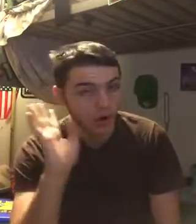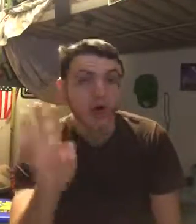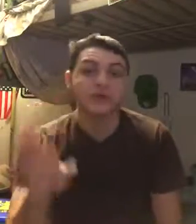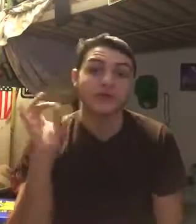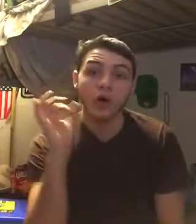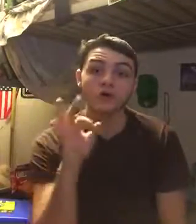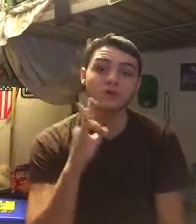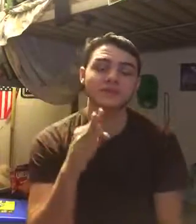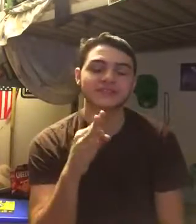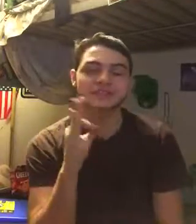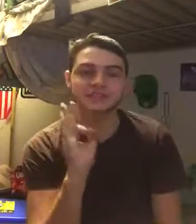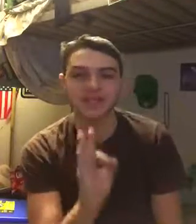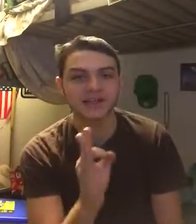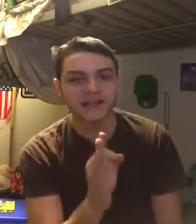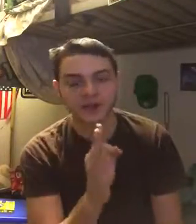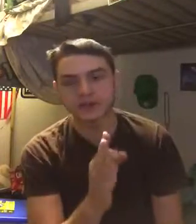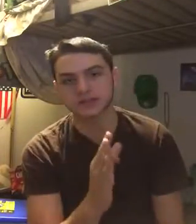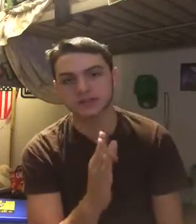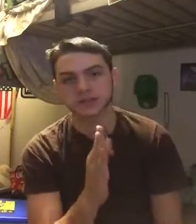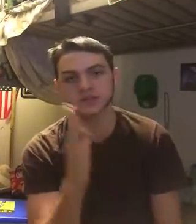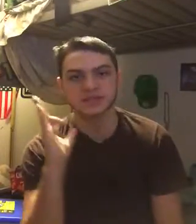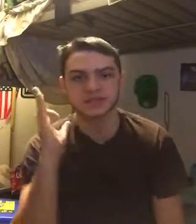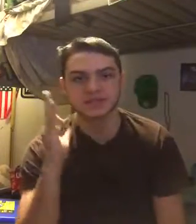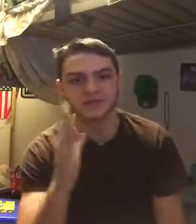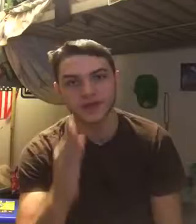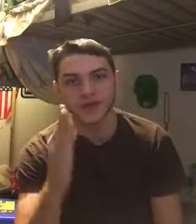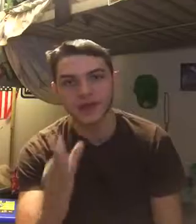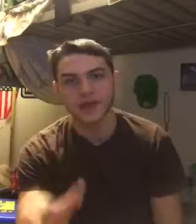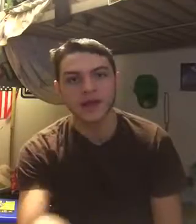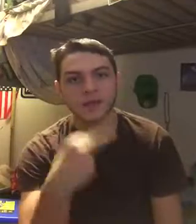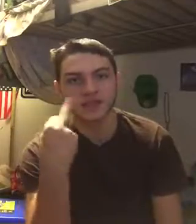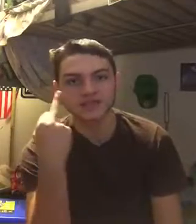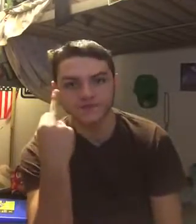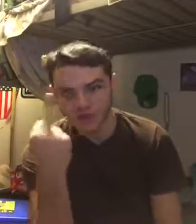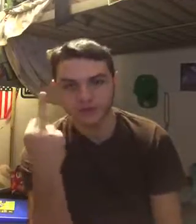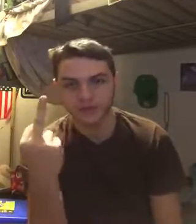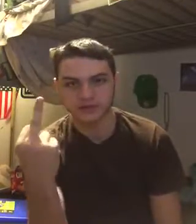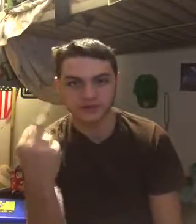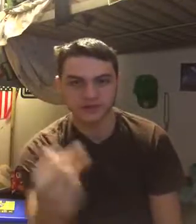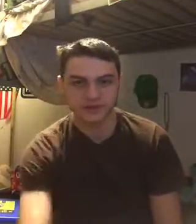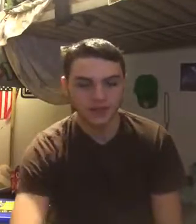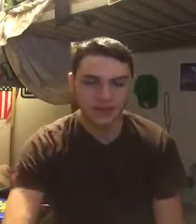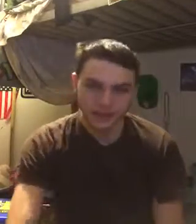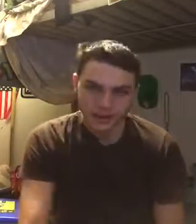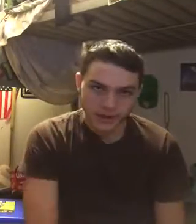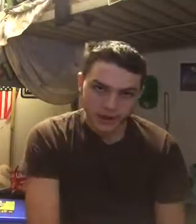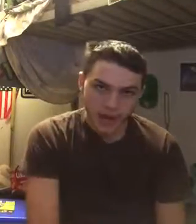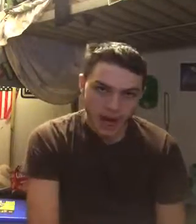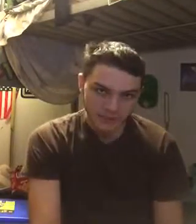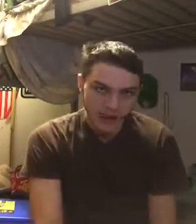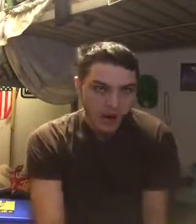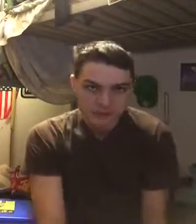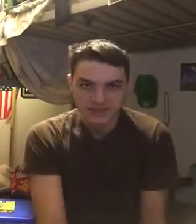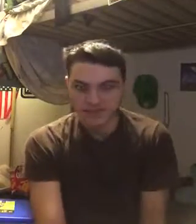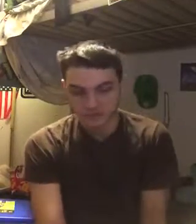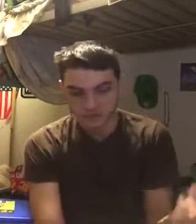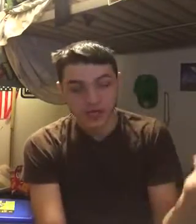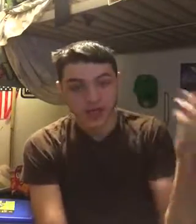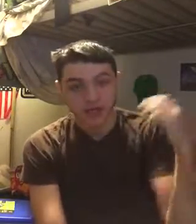the only reason he was not in that fucking Super Bowl is because of the flight gate because fuck the Patriots I mean honestly he would have